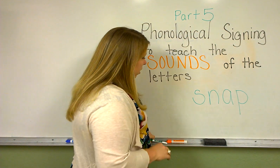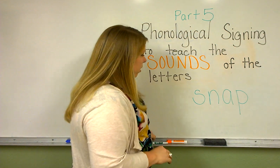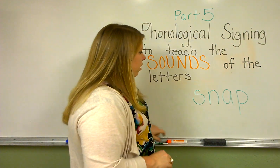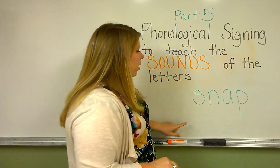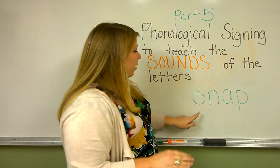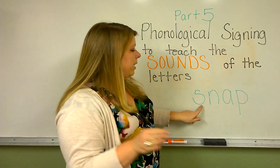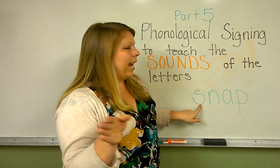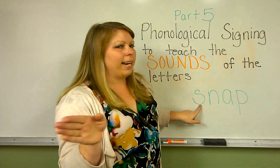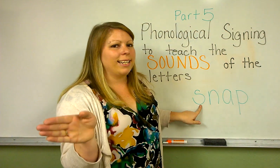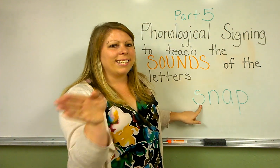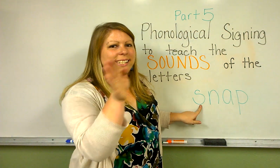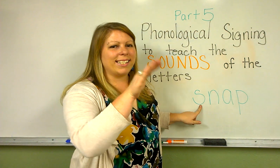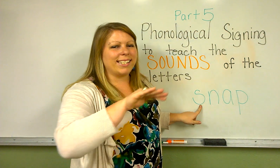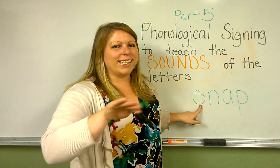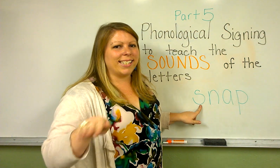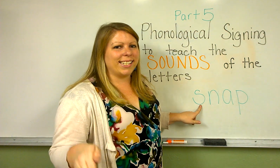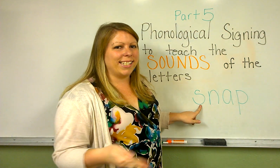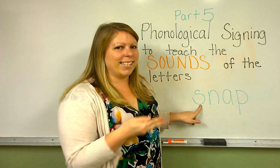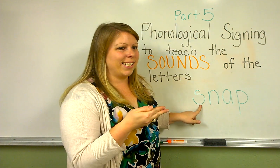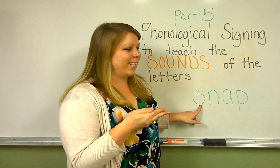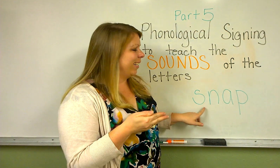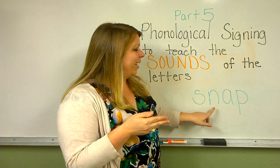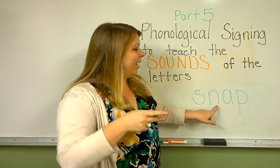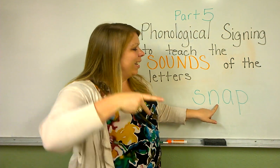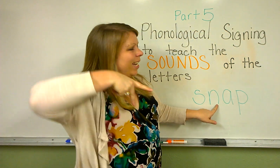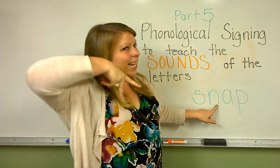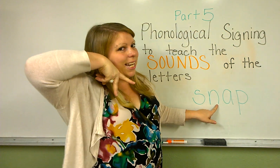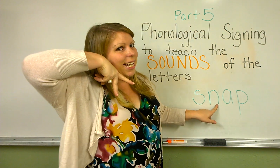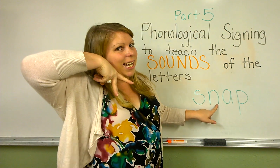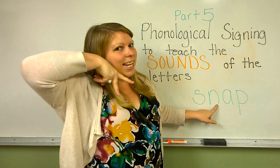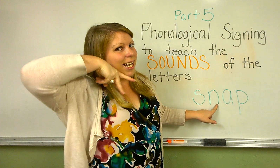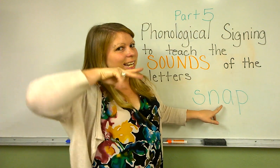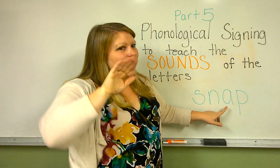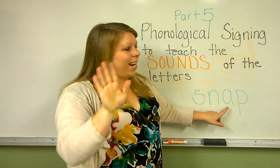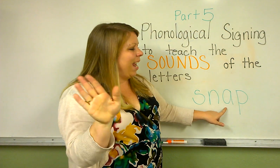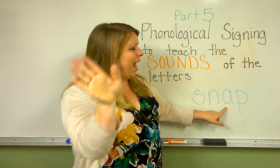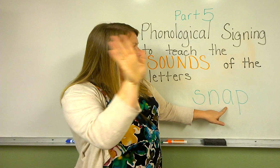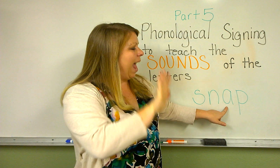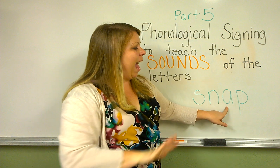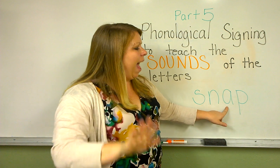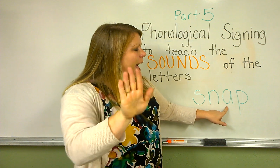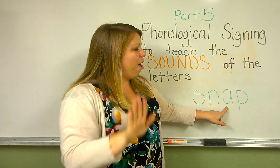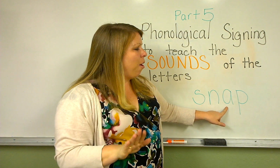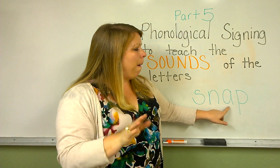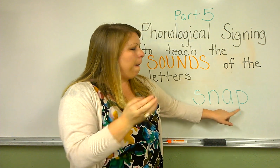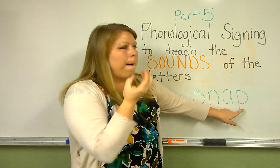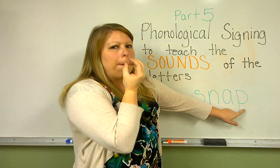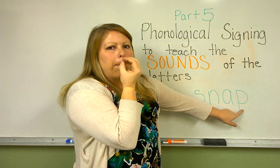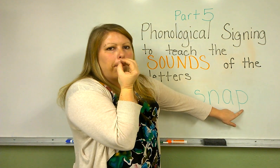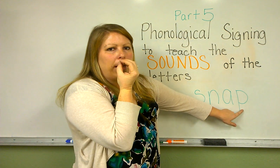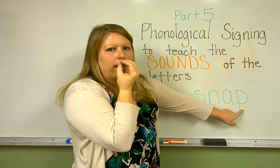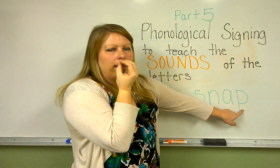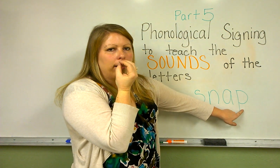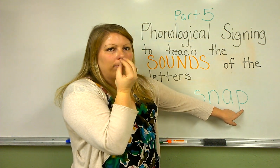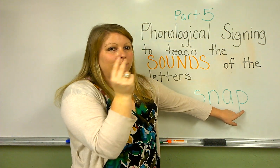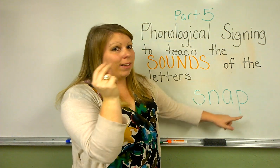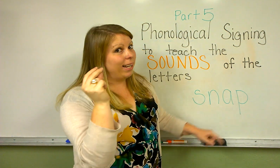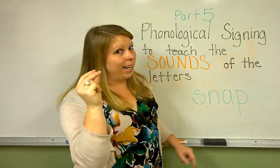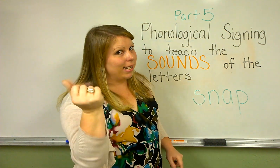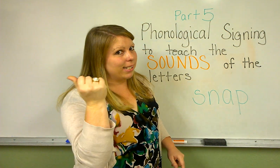And say ssss. Nnn. A. P. It's